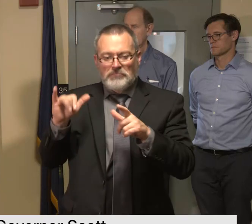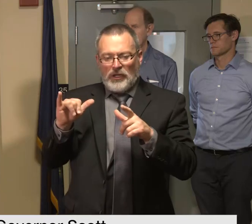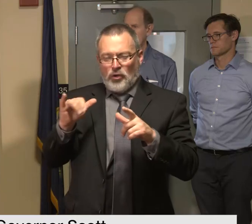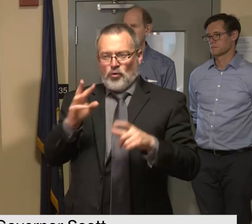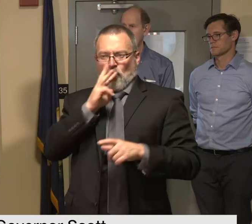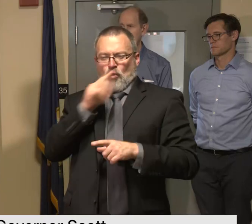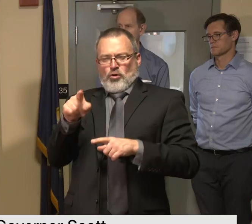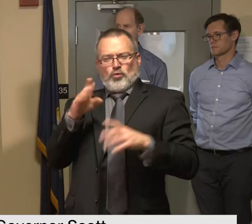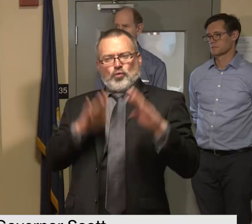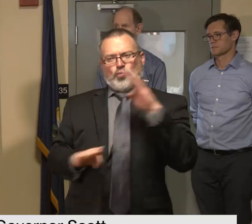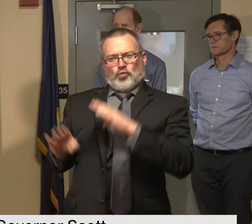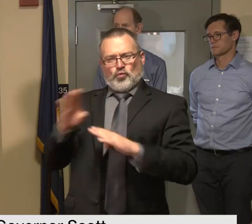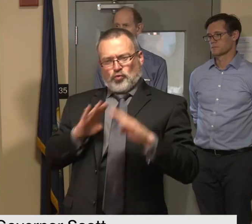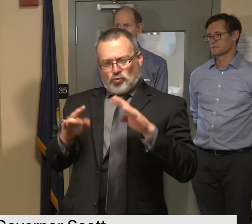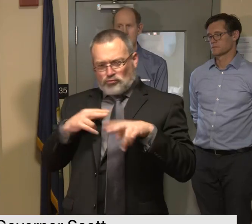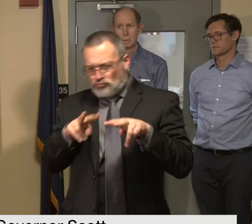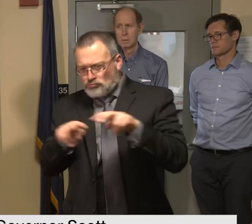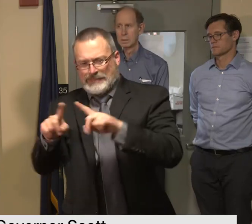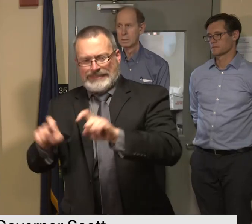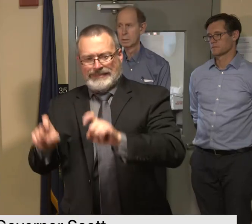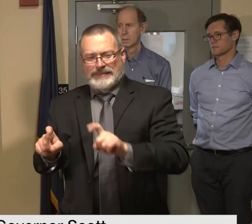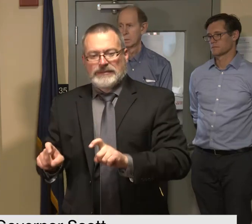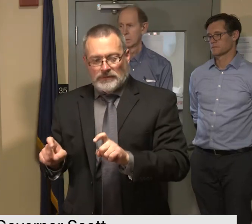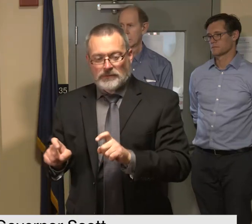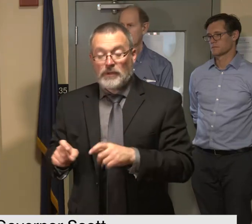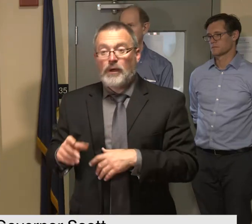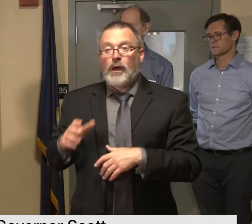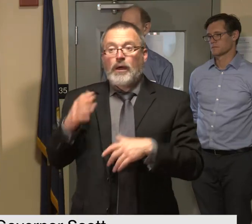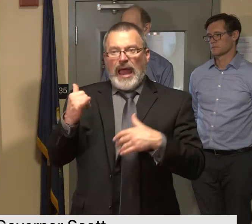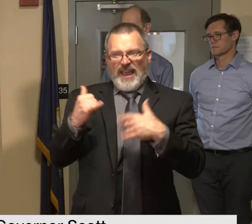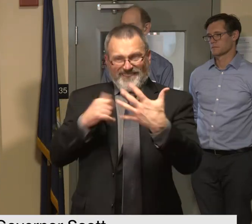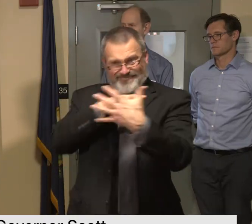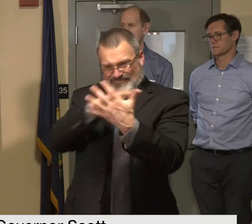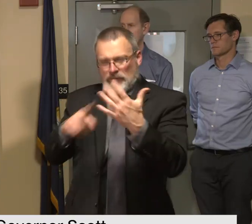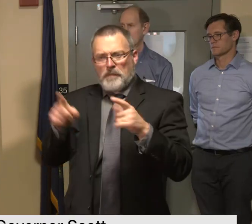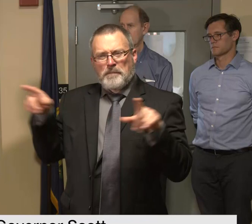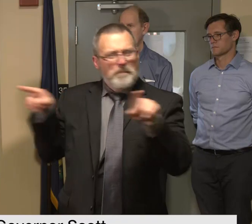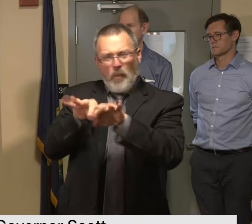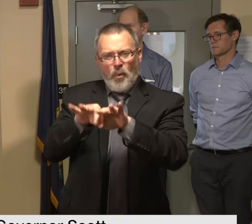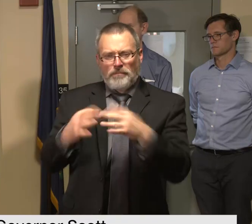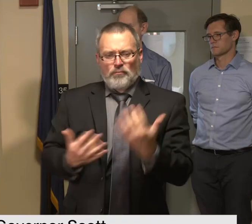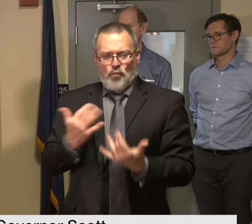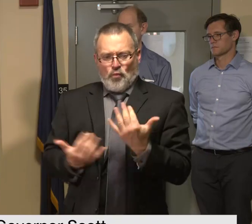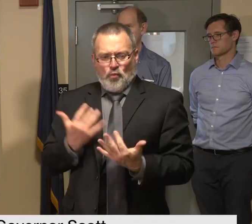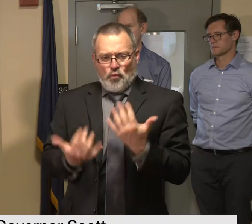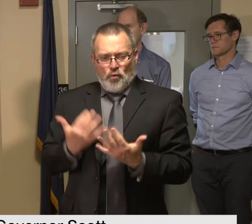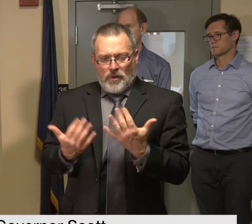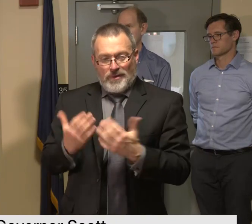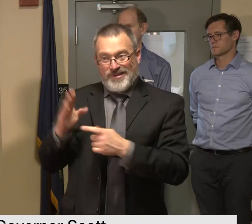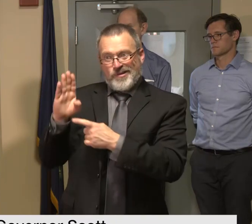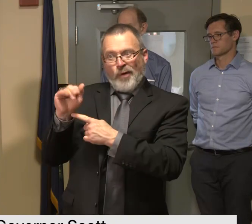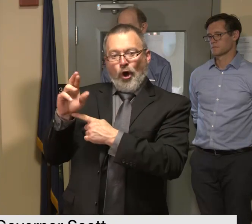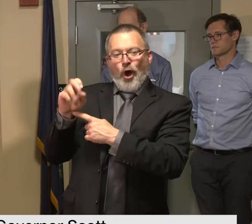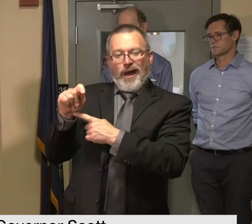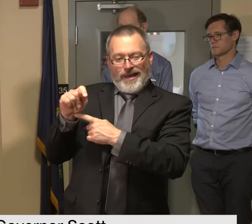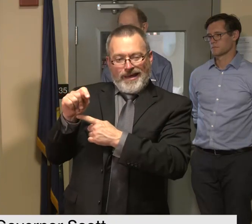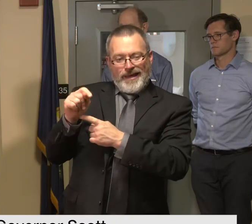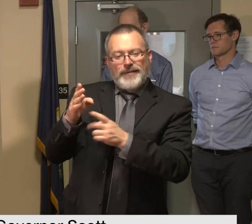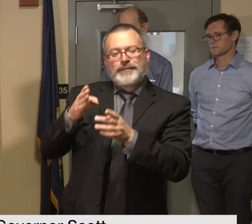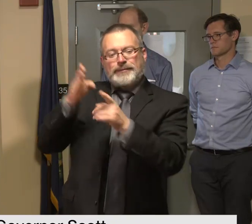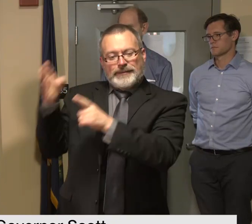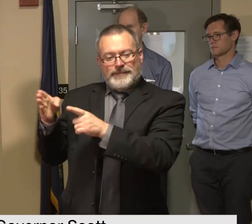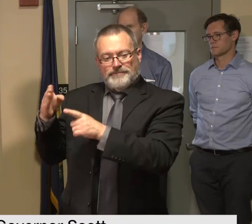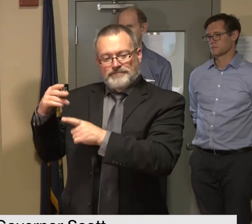communities with boil water notices that includes the two water water districts in barnet and individual water districts in